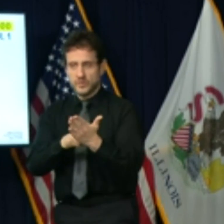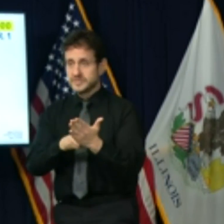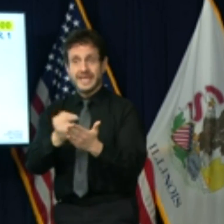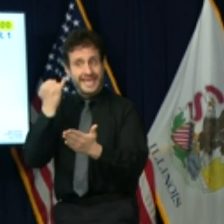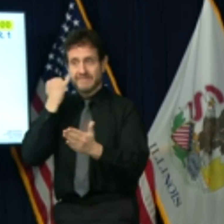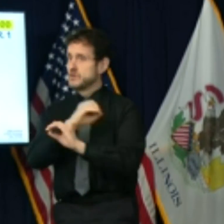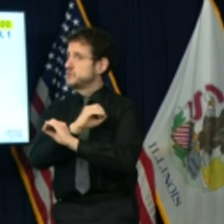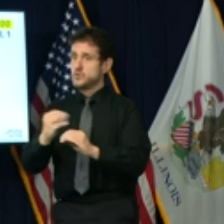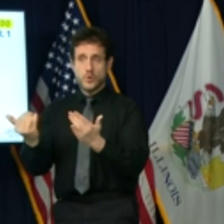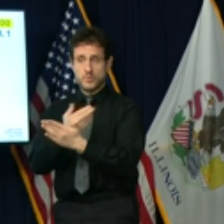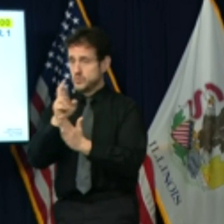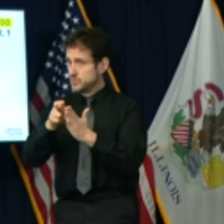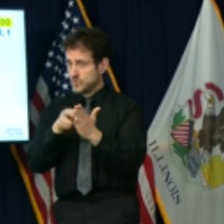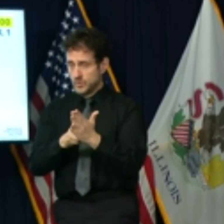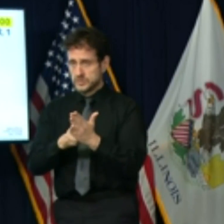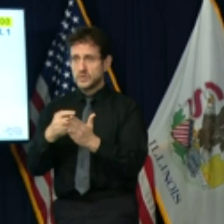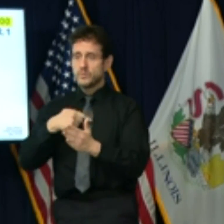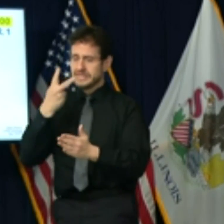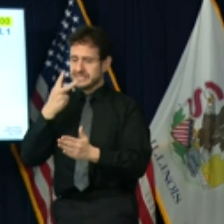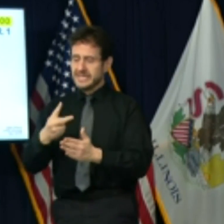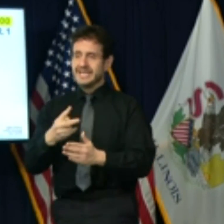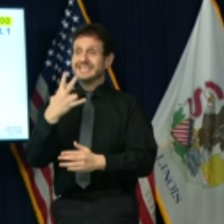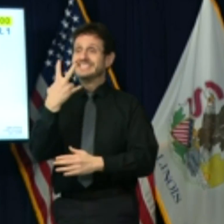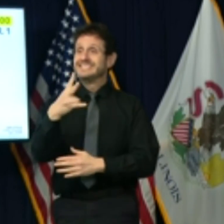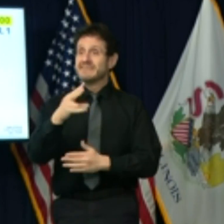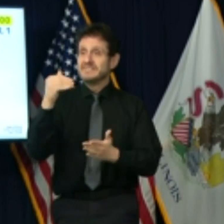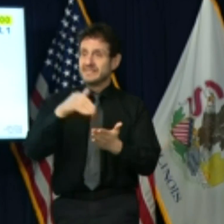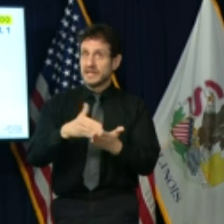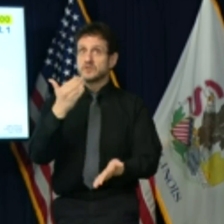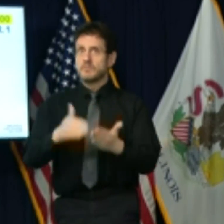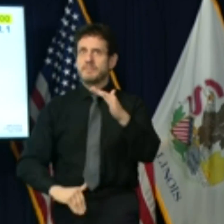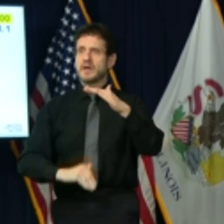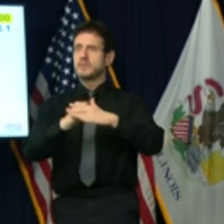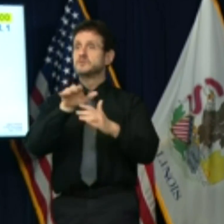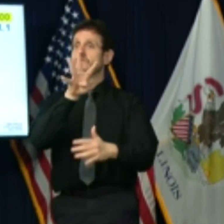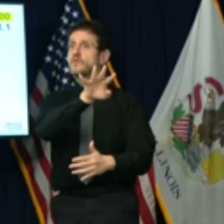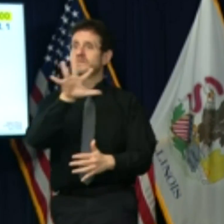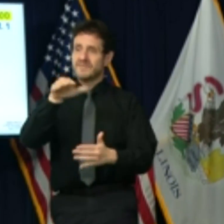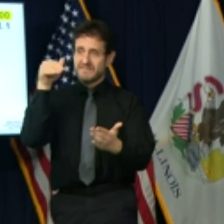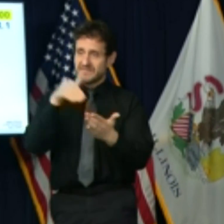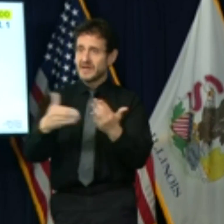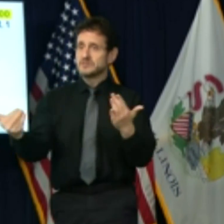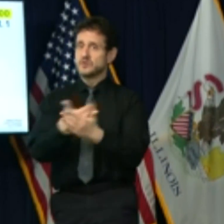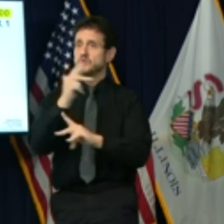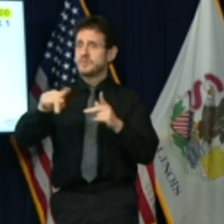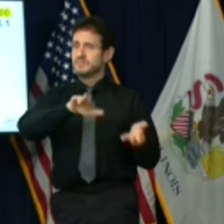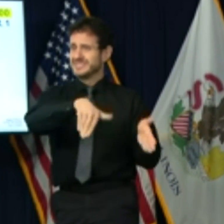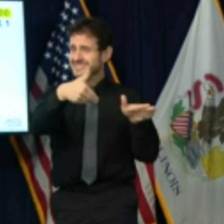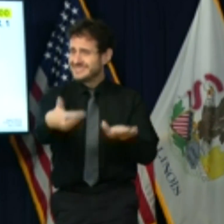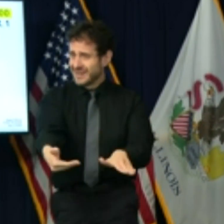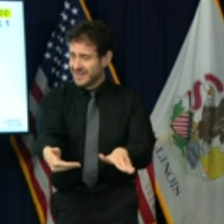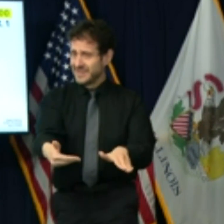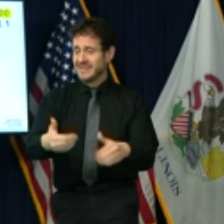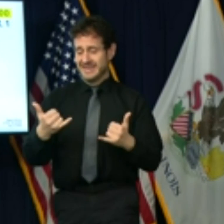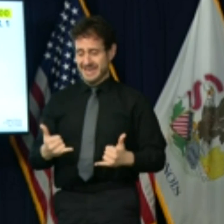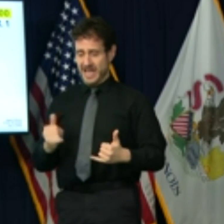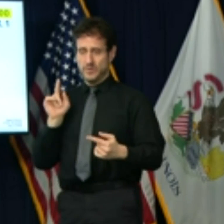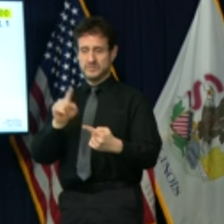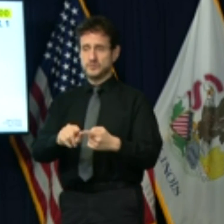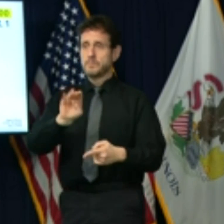and 45,000 additional deaths in Illinois between now and March 1st of 2021.